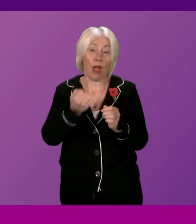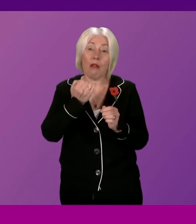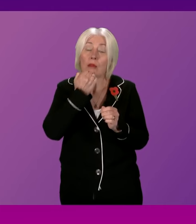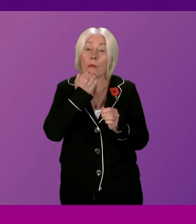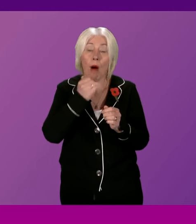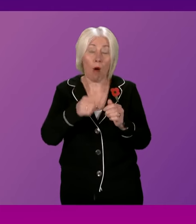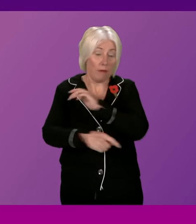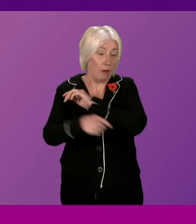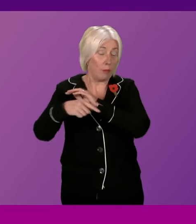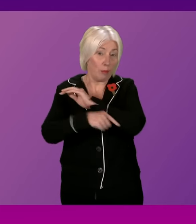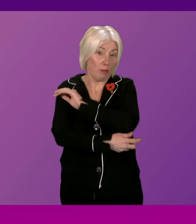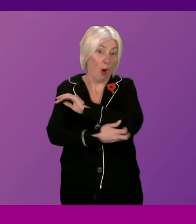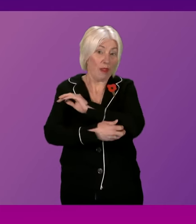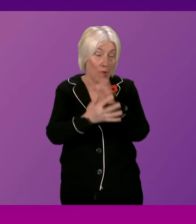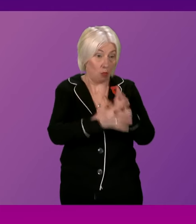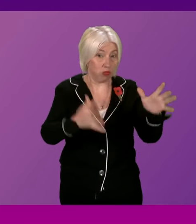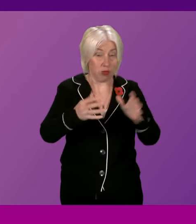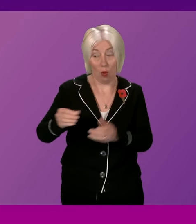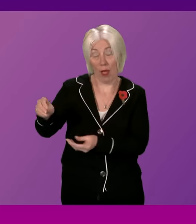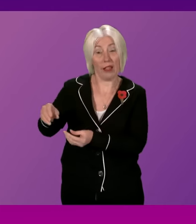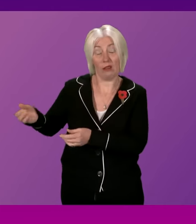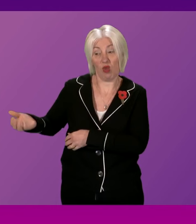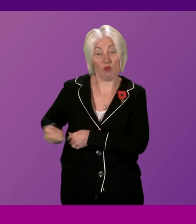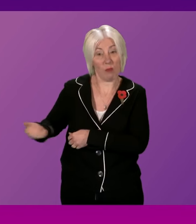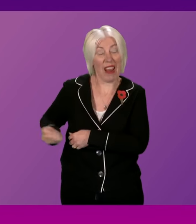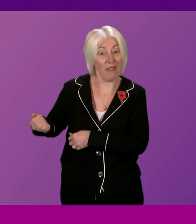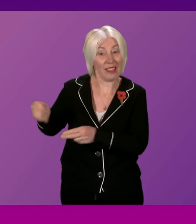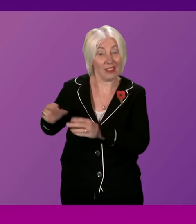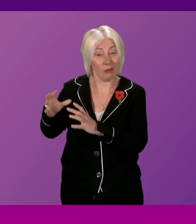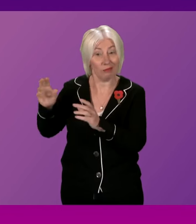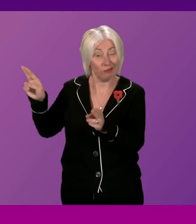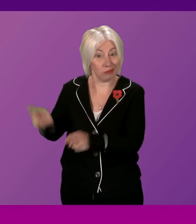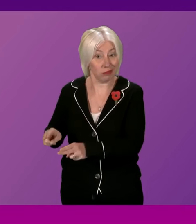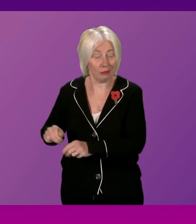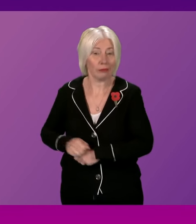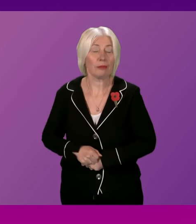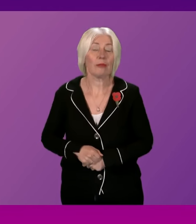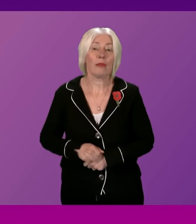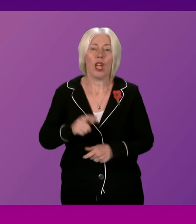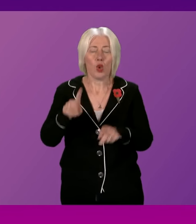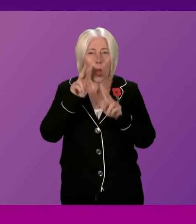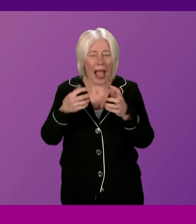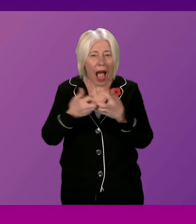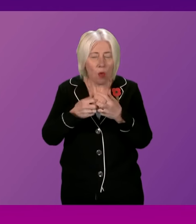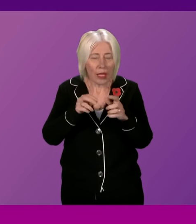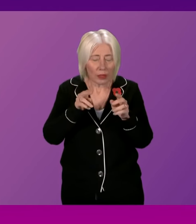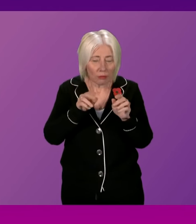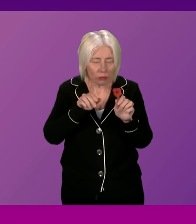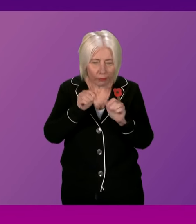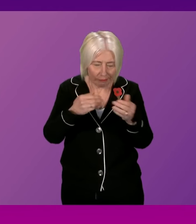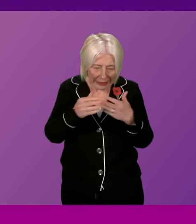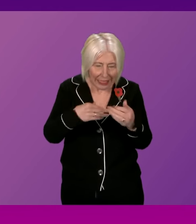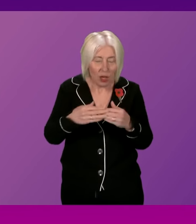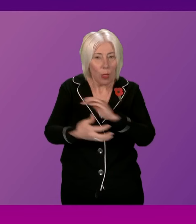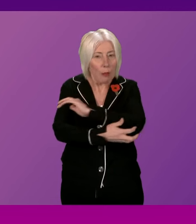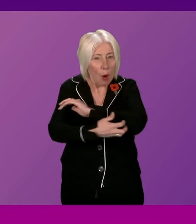Minister. The Scottish Government is allocating almost £3 billion to support policies which tackle poverty and protect people as